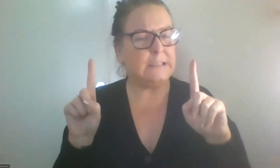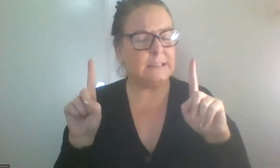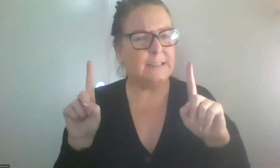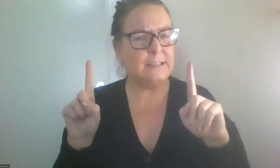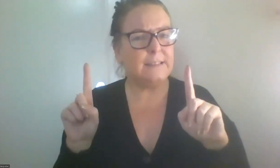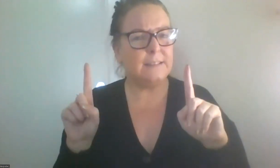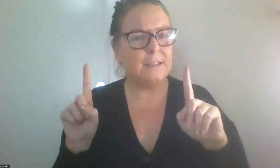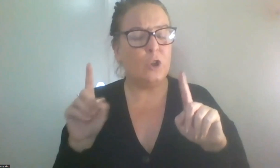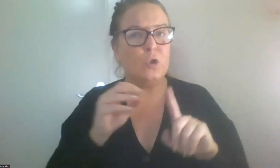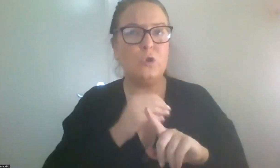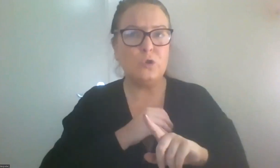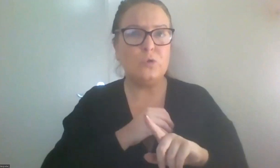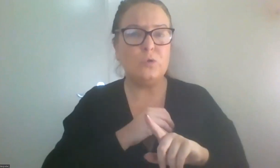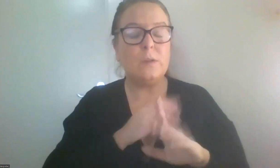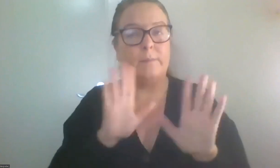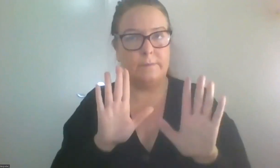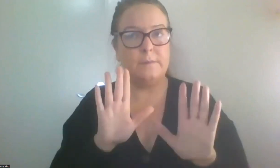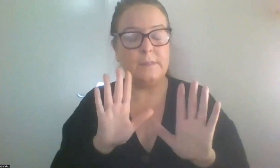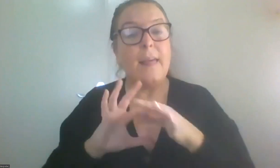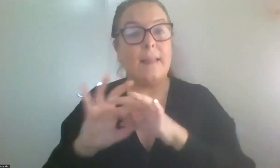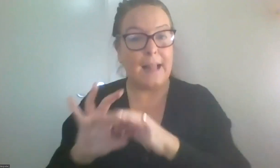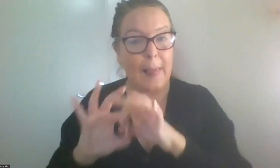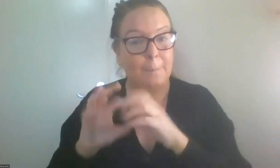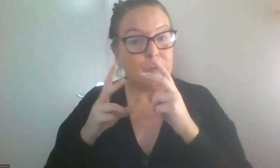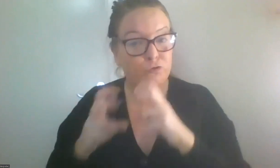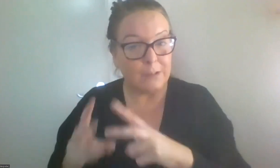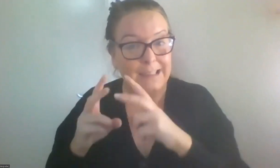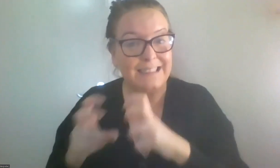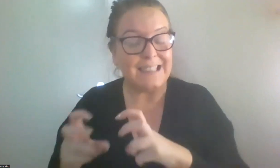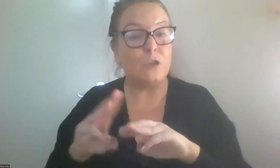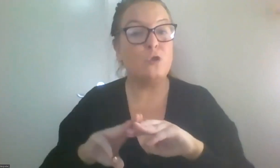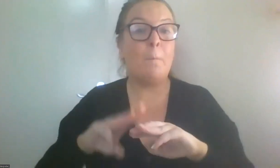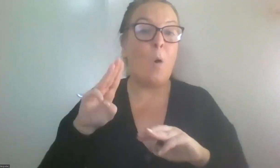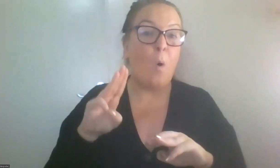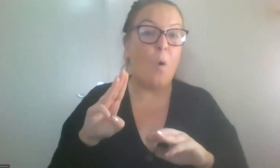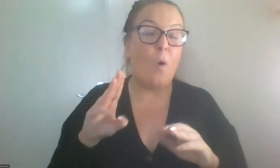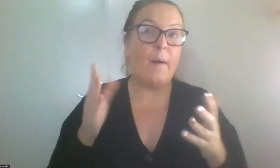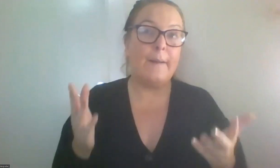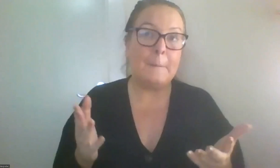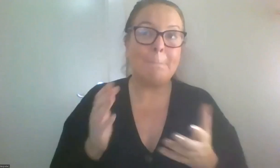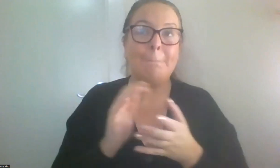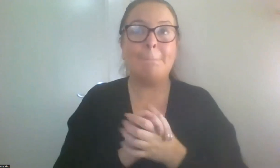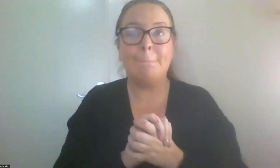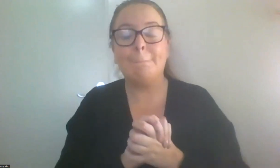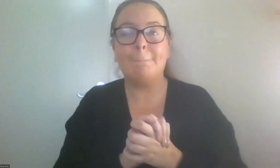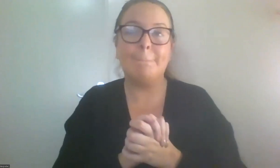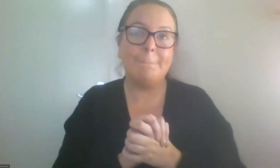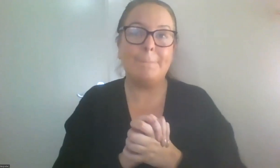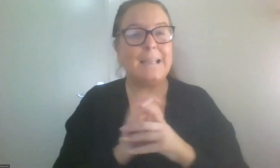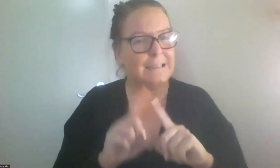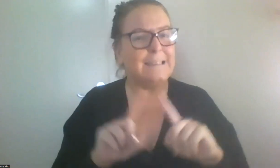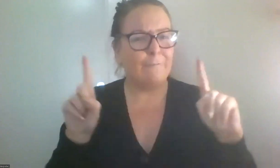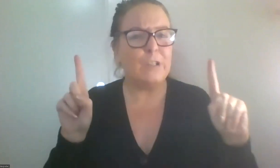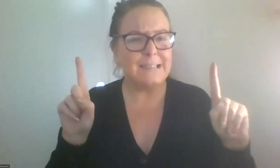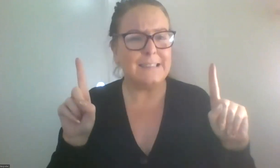or the collaborative research in which I was involved is more, is different